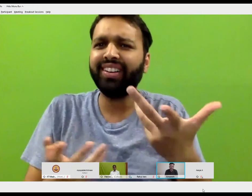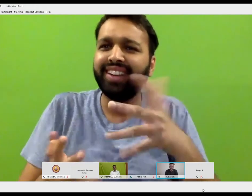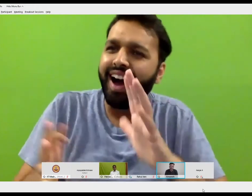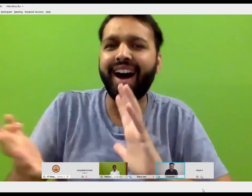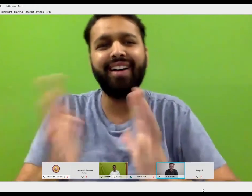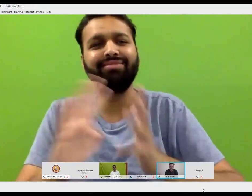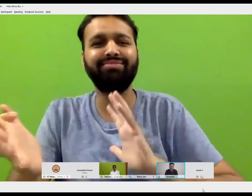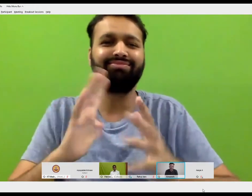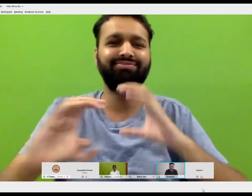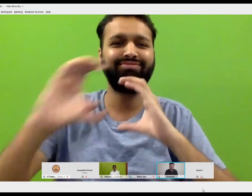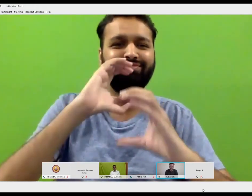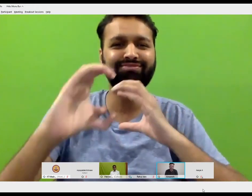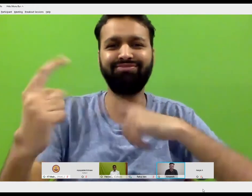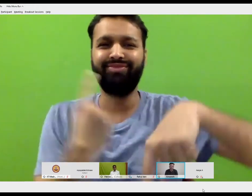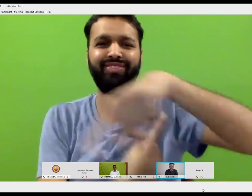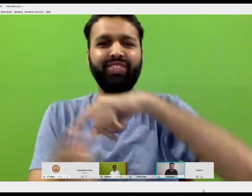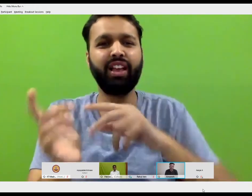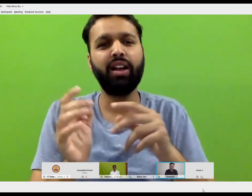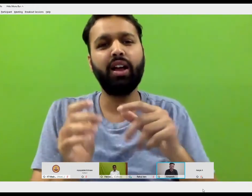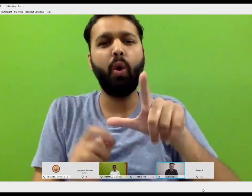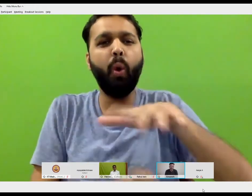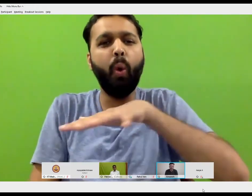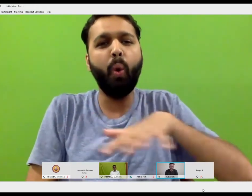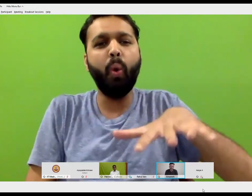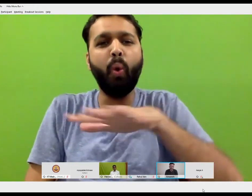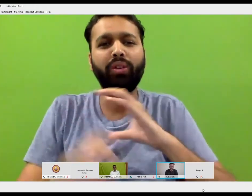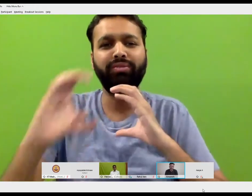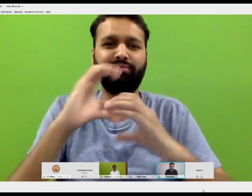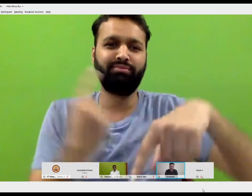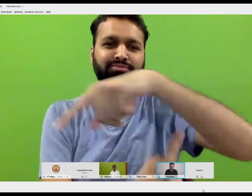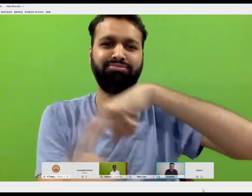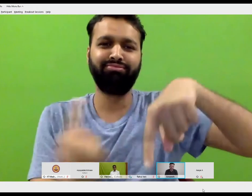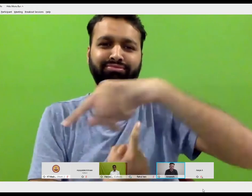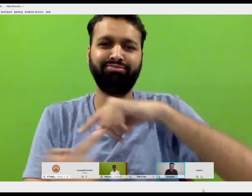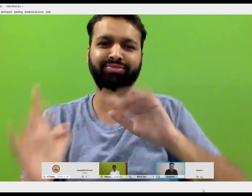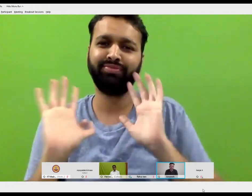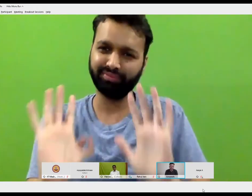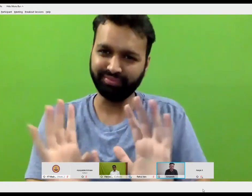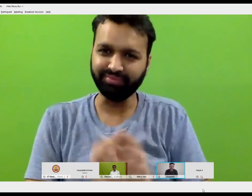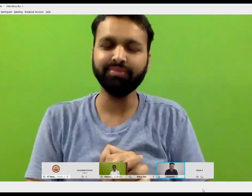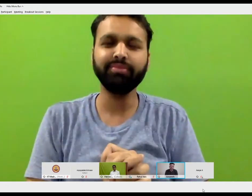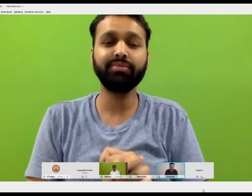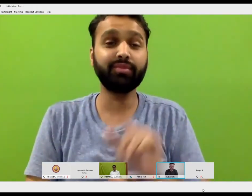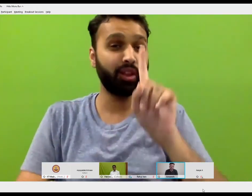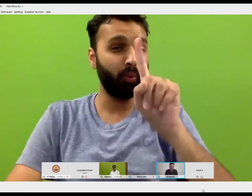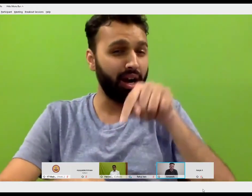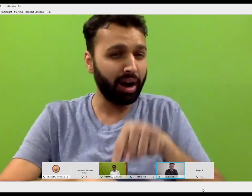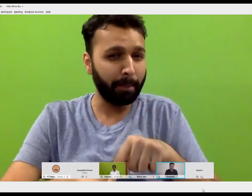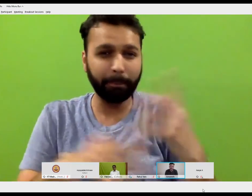time, I wasn't aware that this is a language or anything like that. So it's just a way of communicating. So I used it a lot.